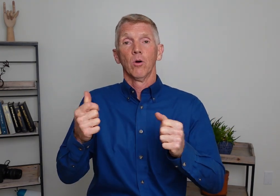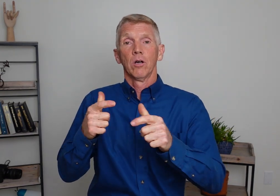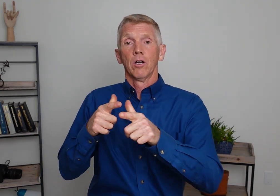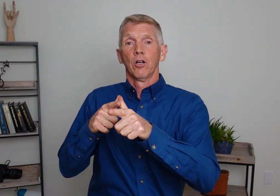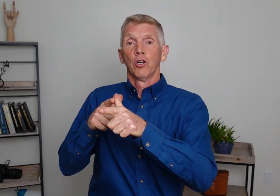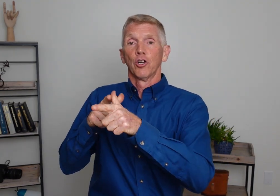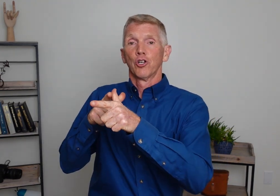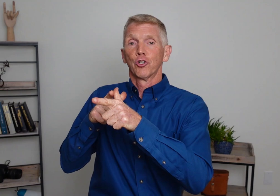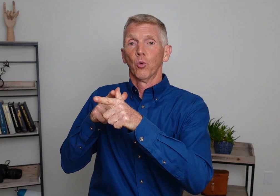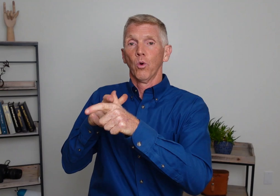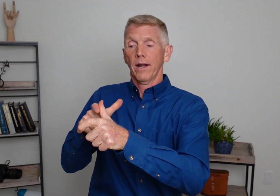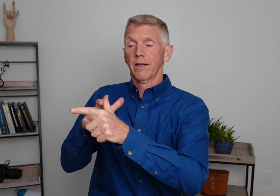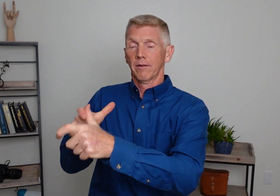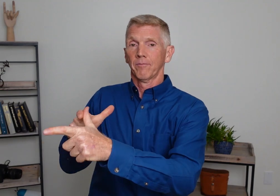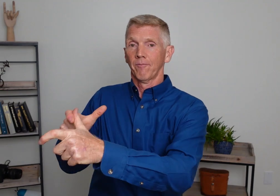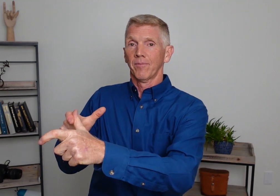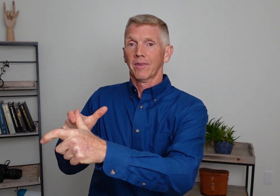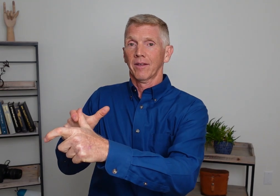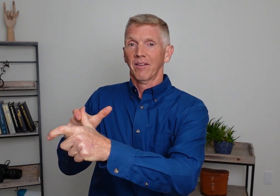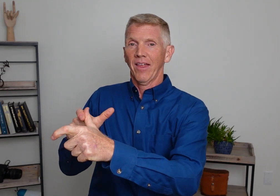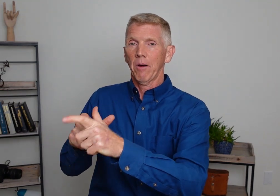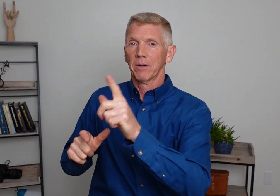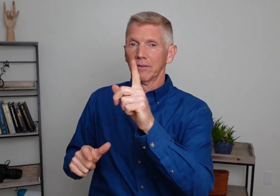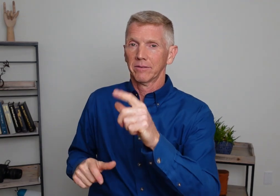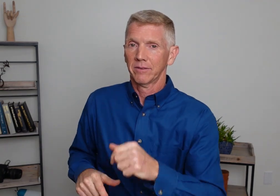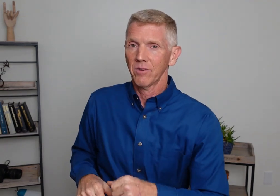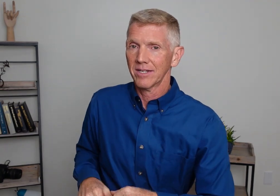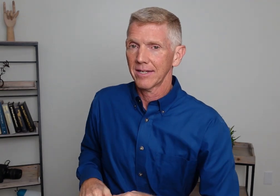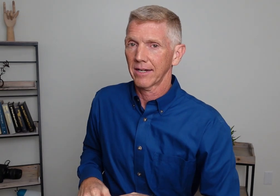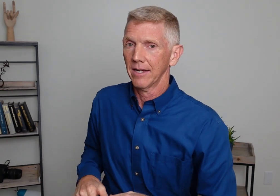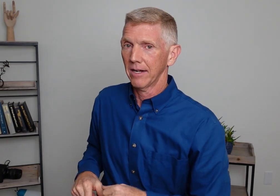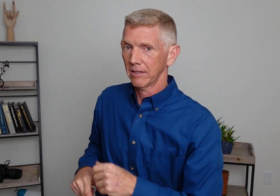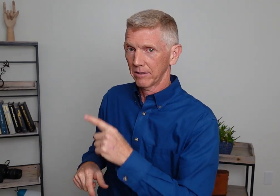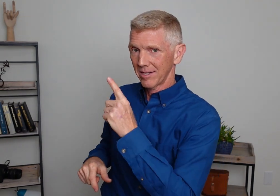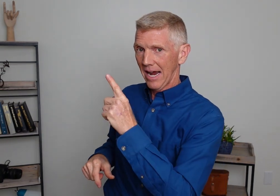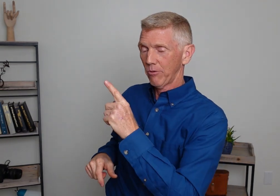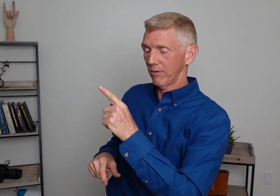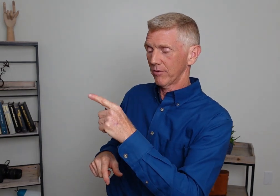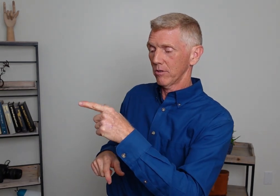to run. Now I'm going to give you a second on. Sideway view.